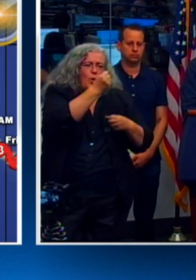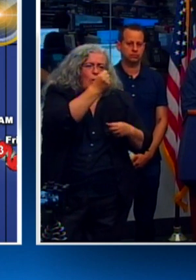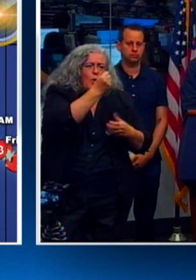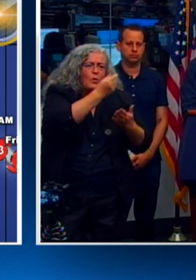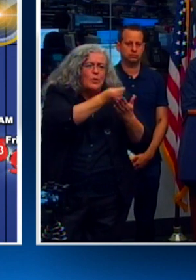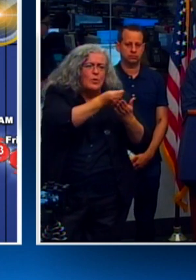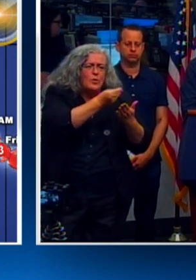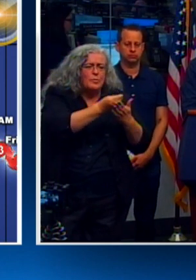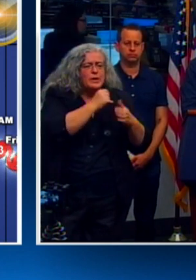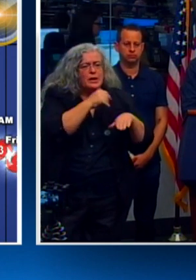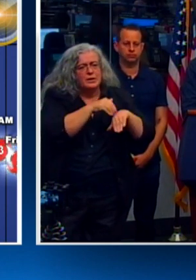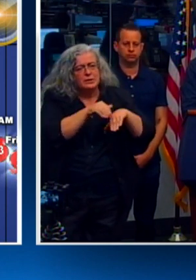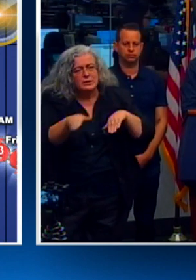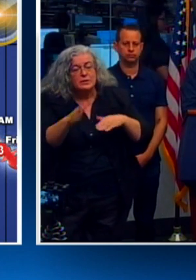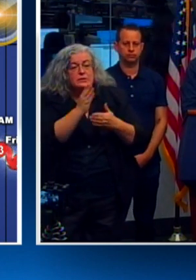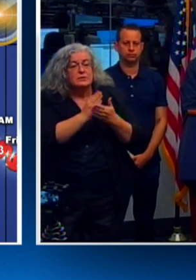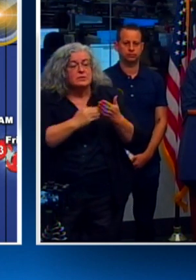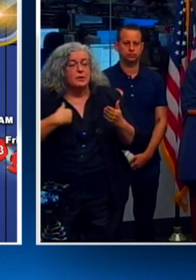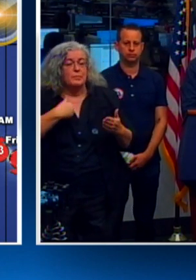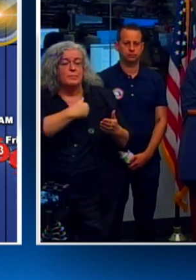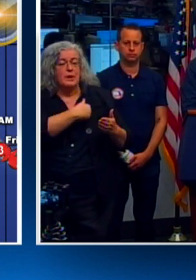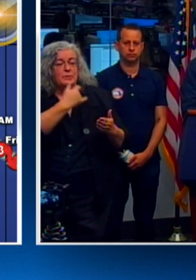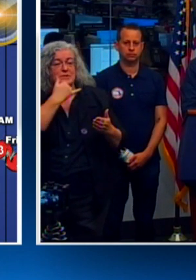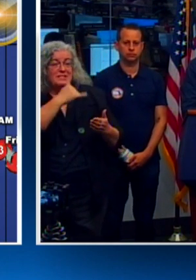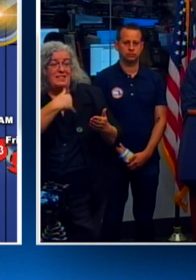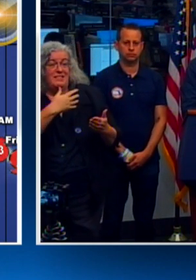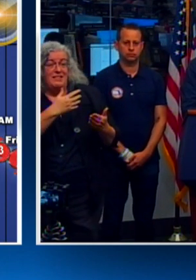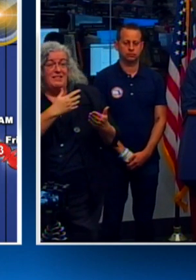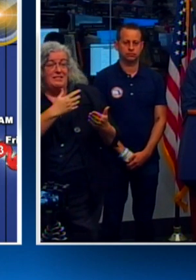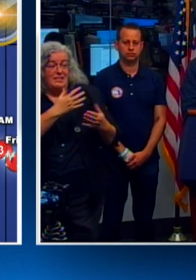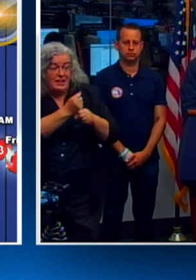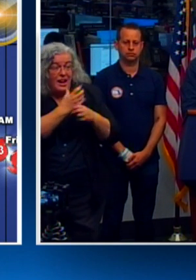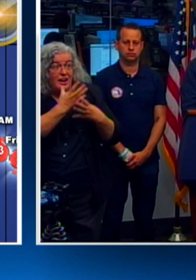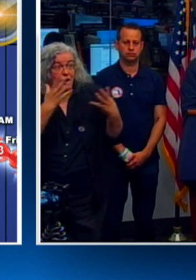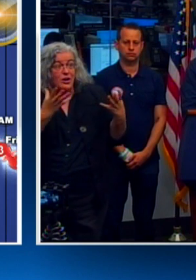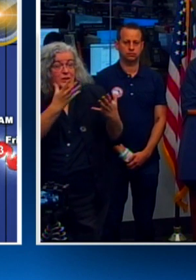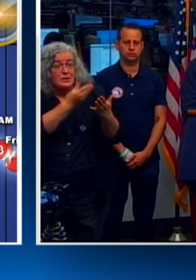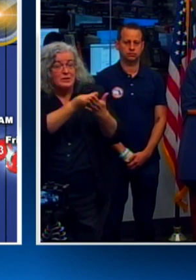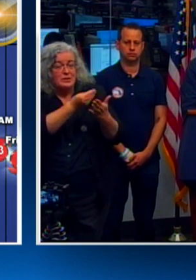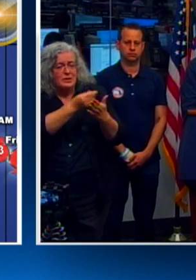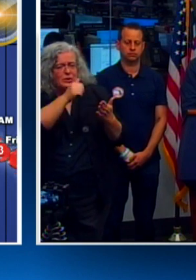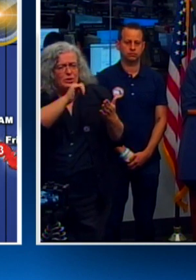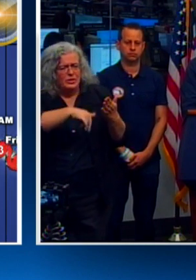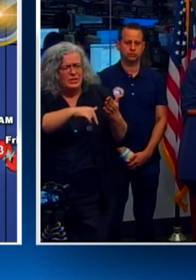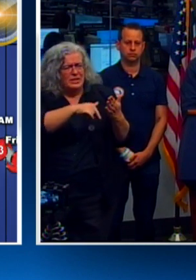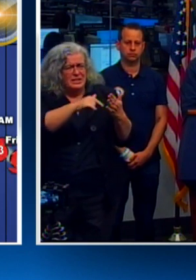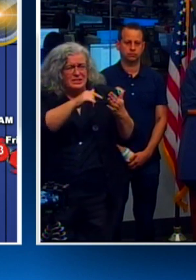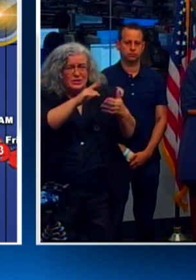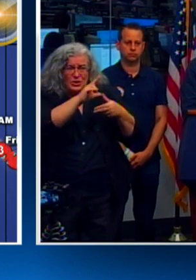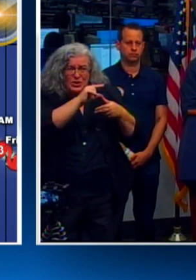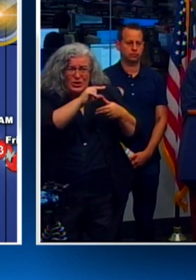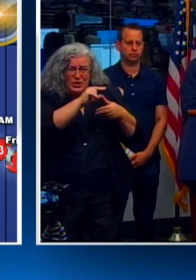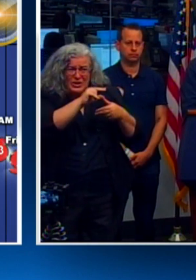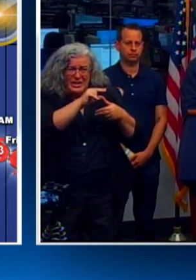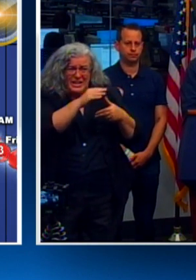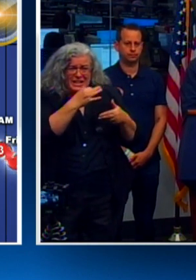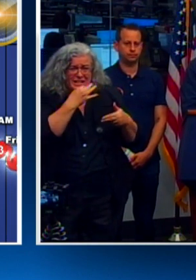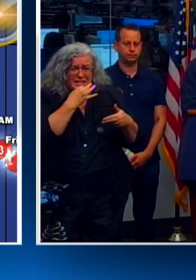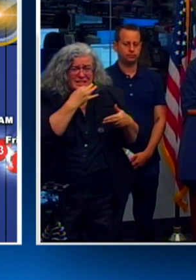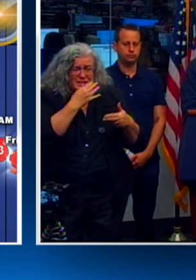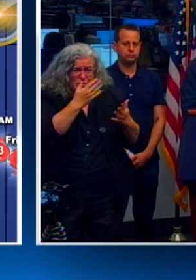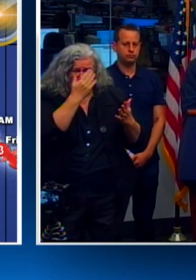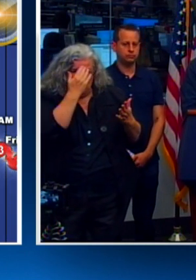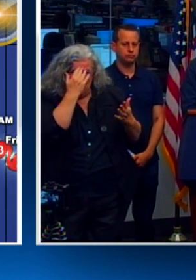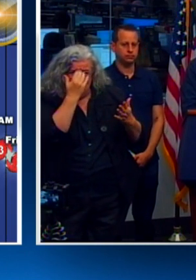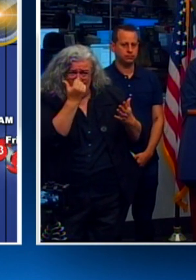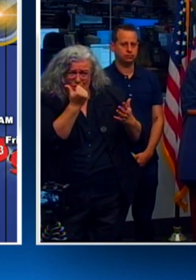it. Some members will actually use it to say that they got all this money. With this storm coming, do you know if there's